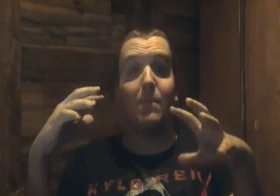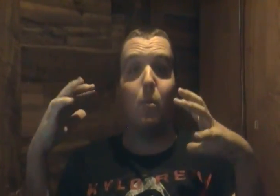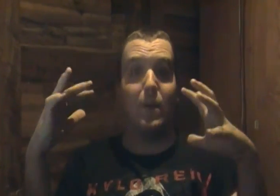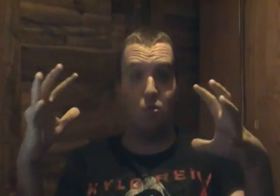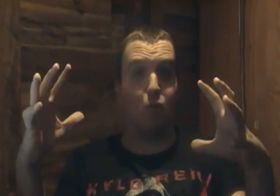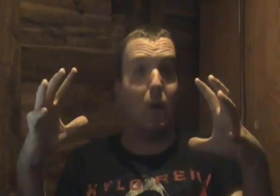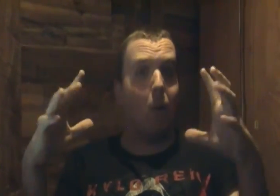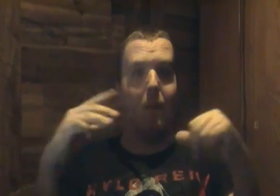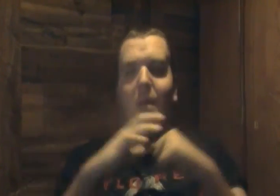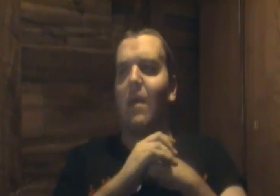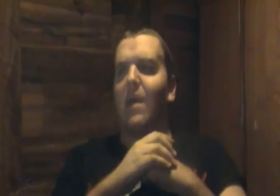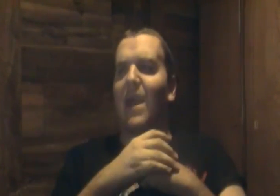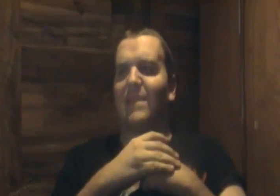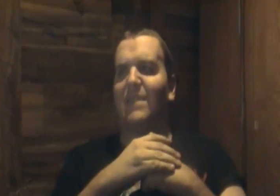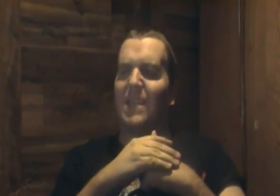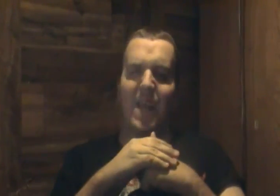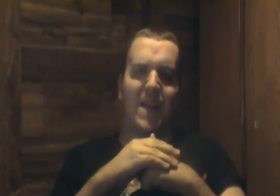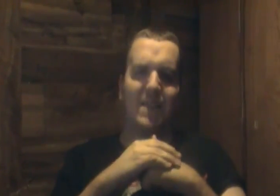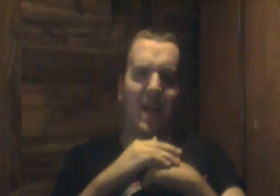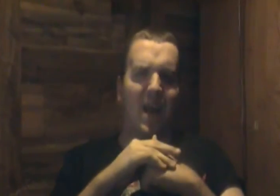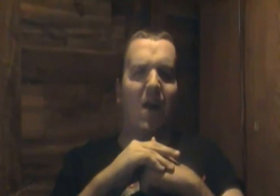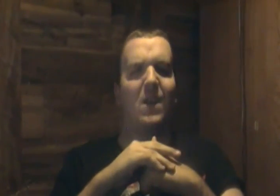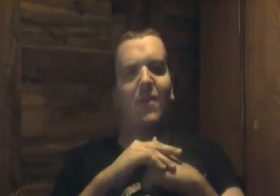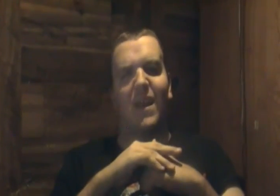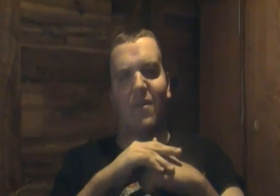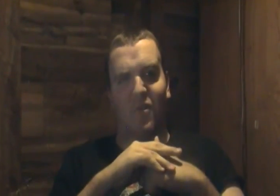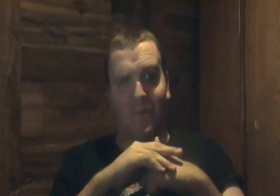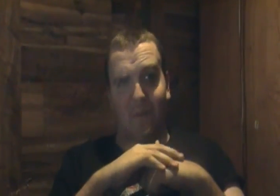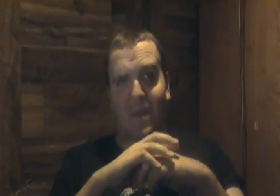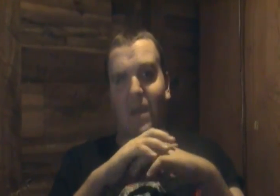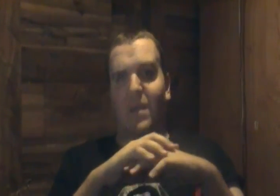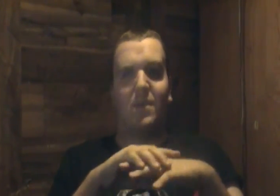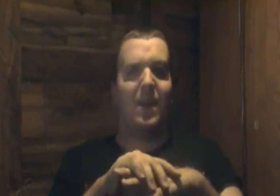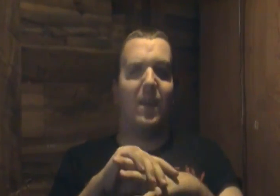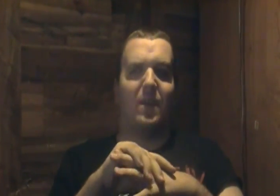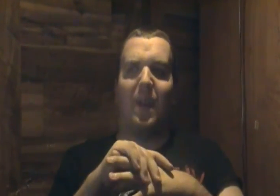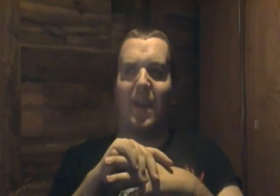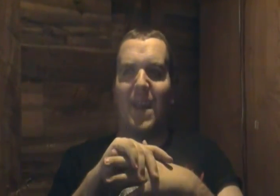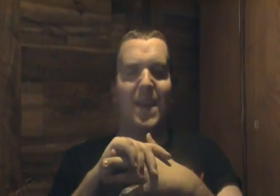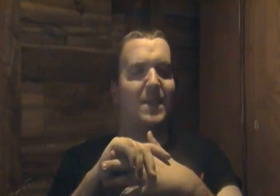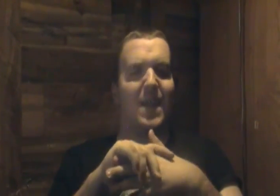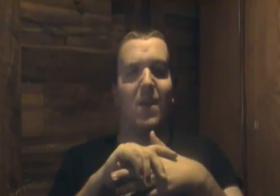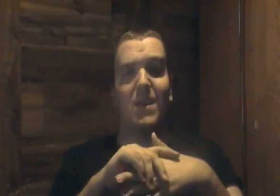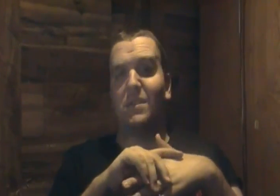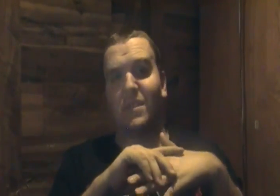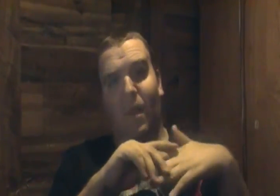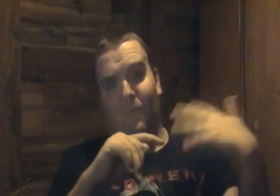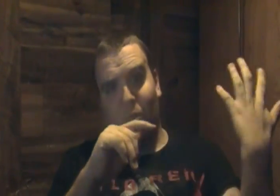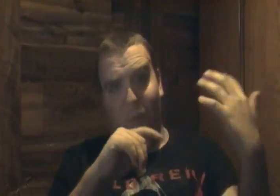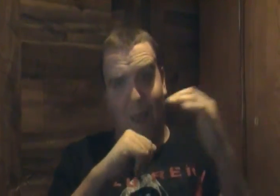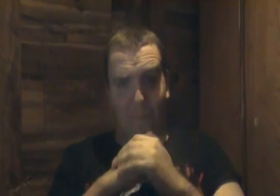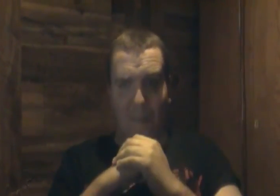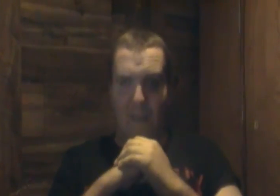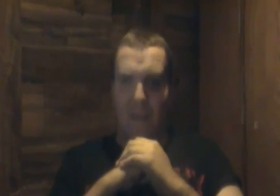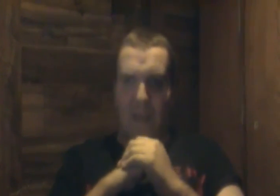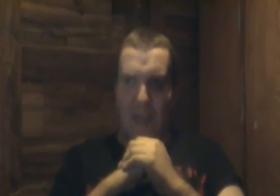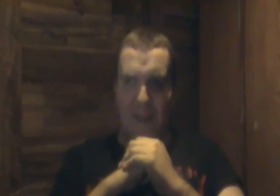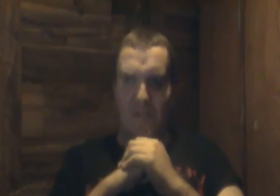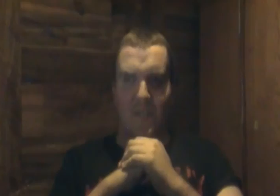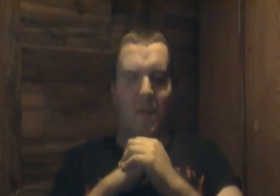temple is real and Sadie is like I know it ain't real doesn't Dudley he doesn't care he's just along for the ride he's